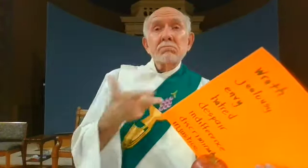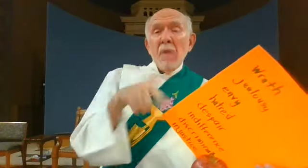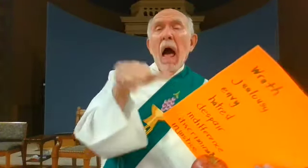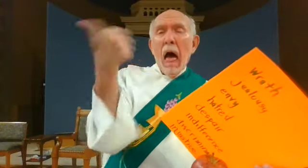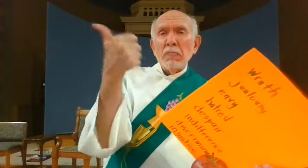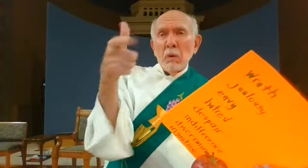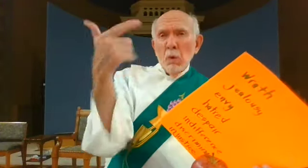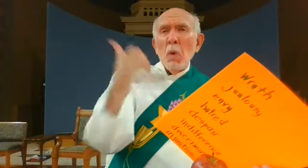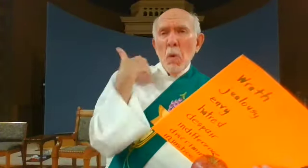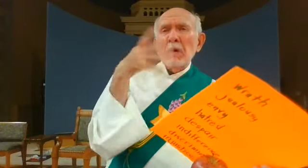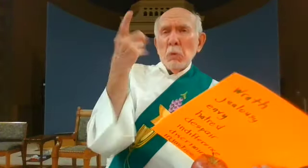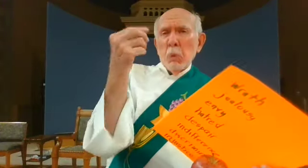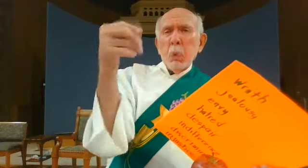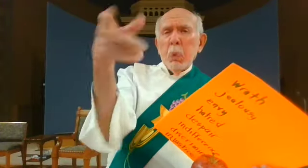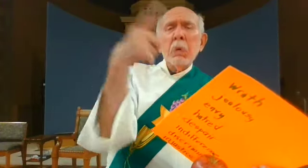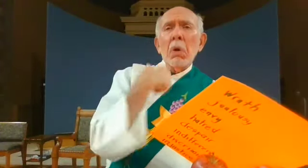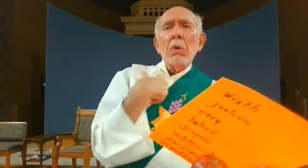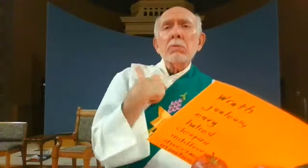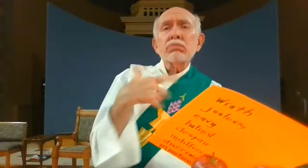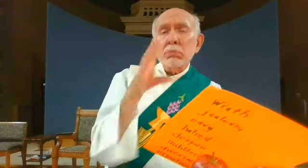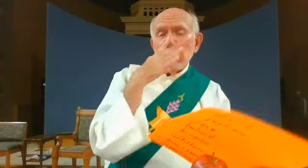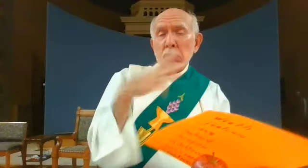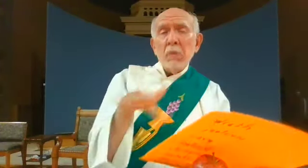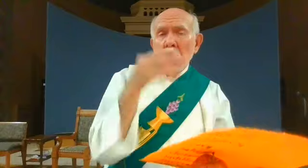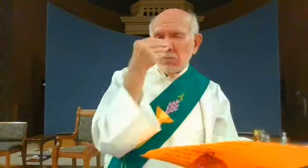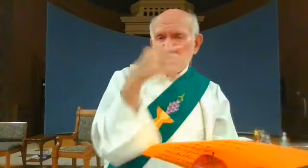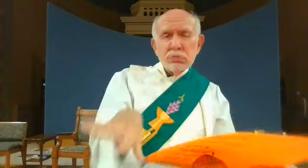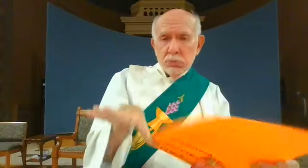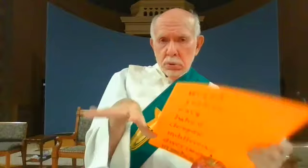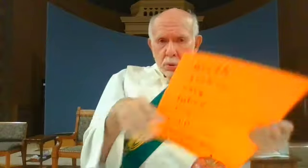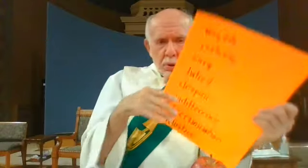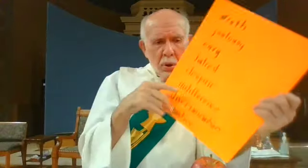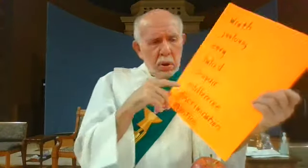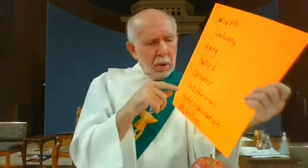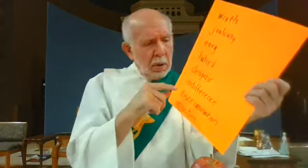indifference so it's someone else's problem they'll take care of it I don't care